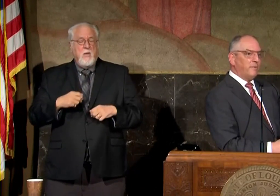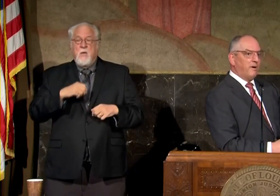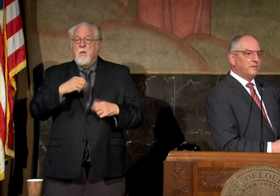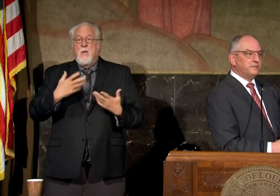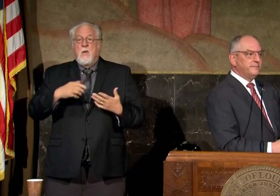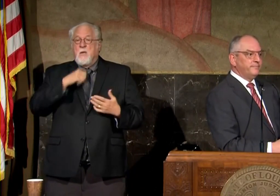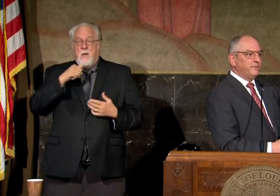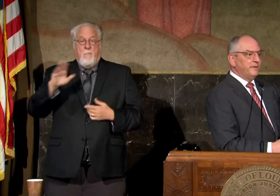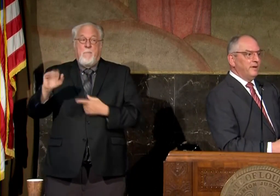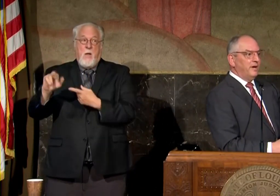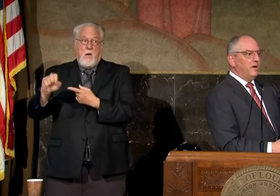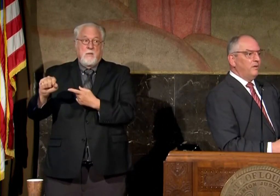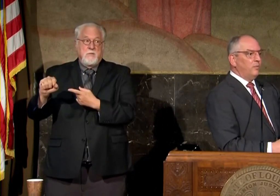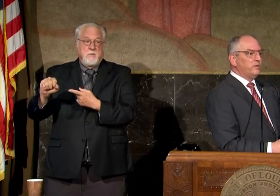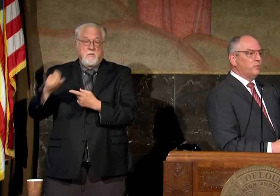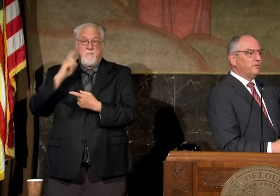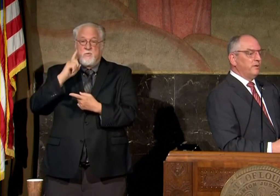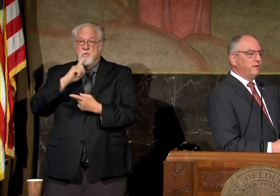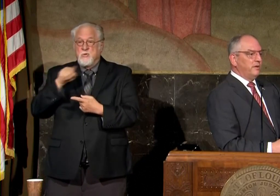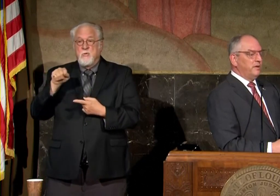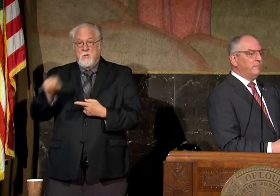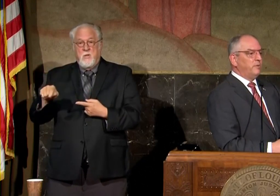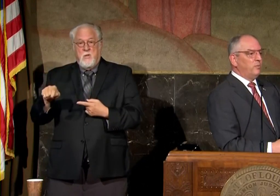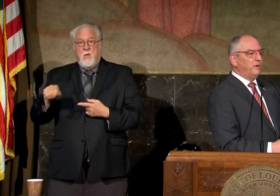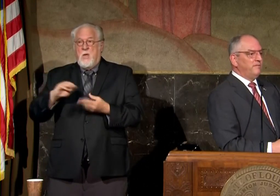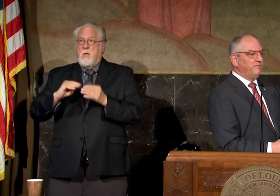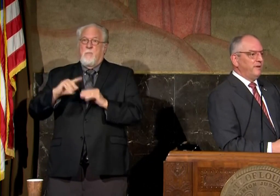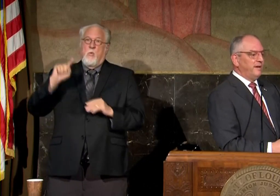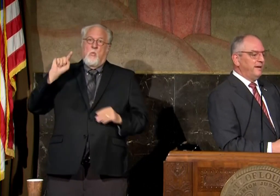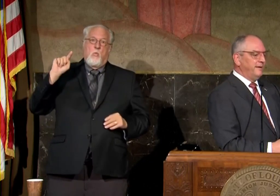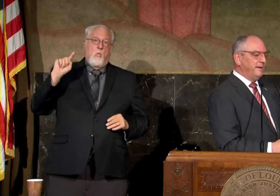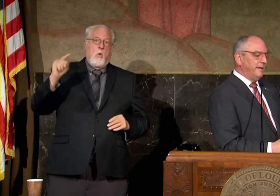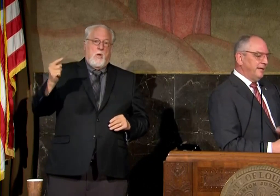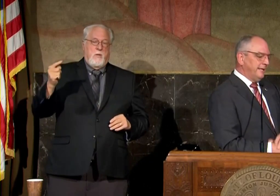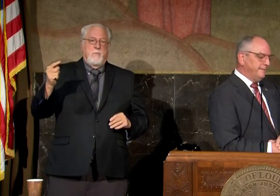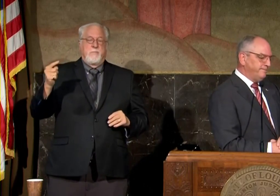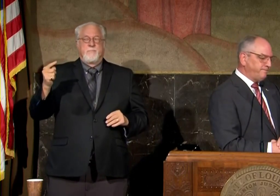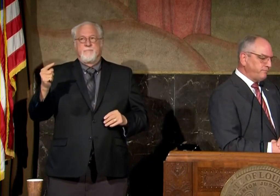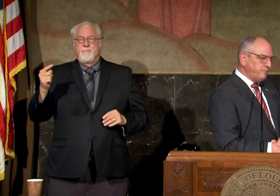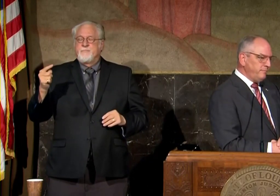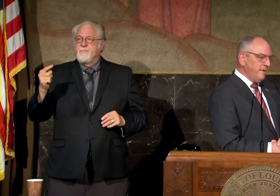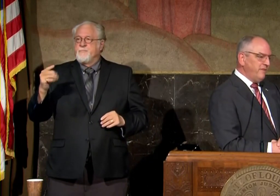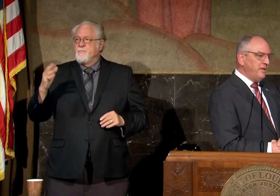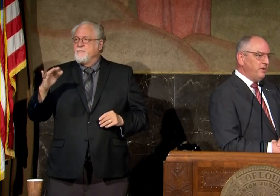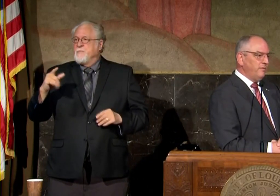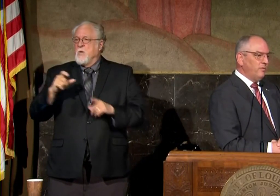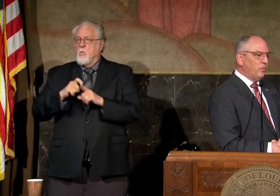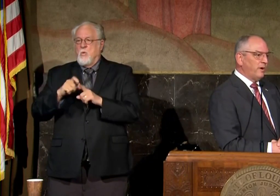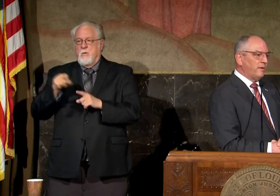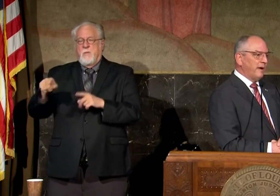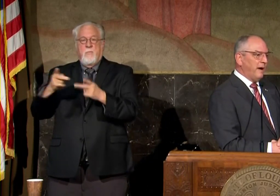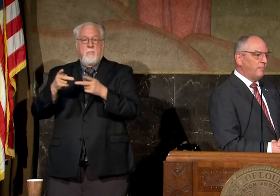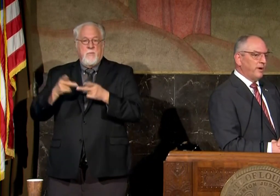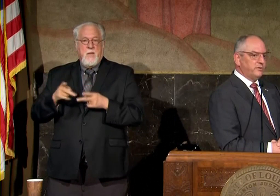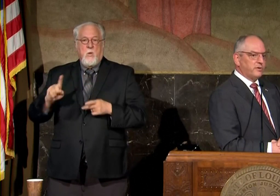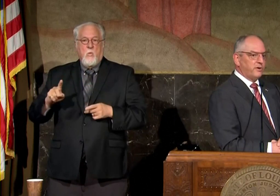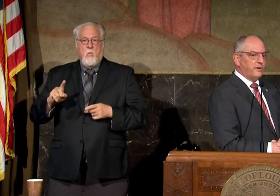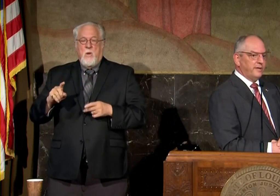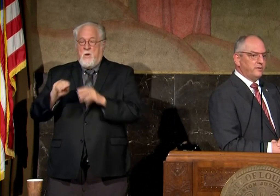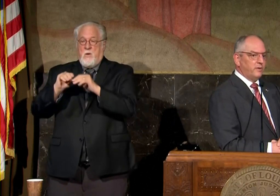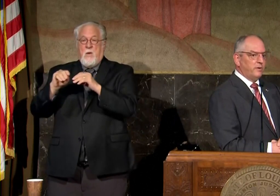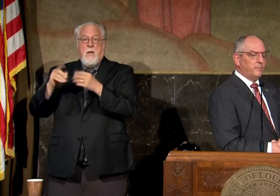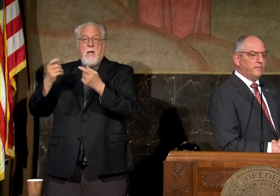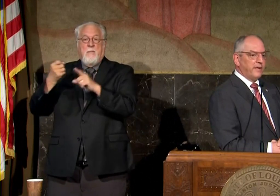bars uh which were the the number one uh um venue where outbreaks